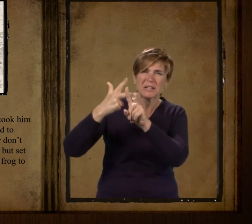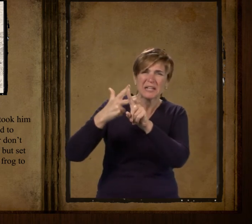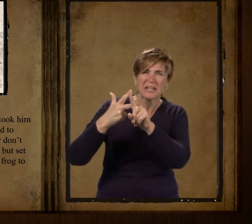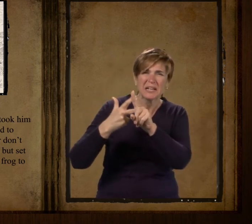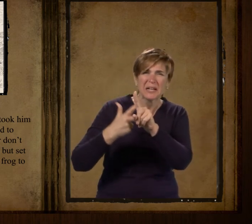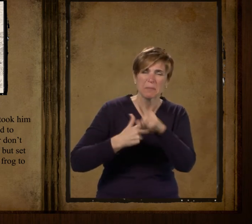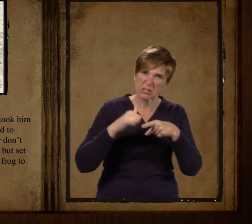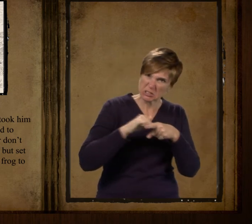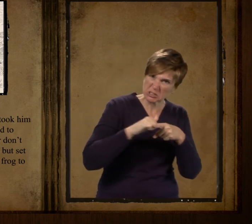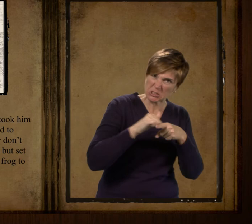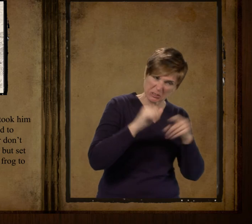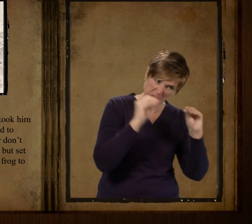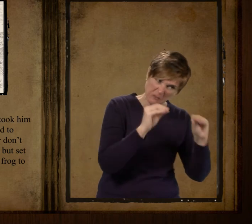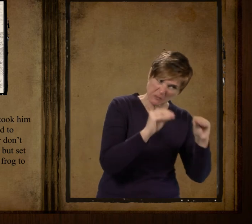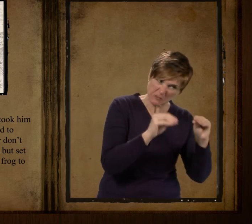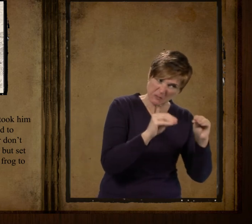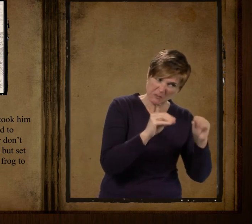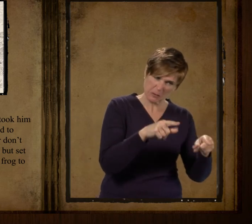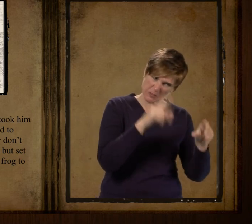and learned that frog to jump